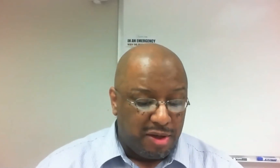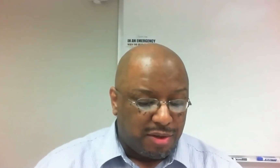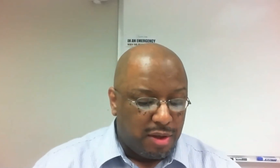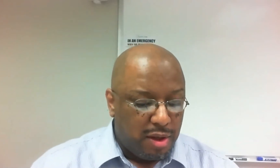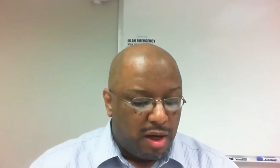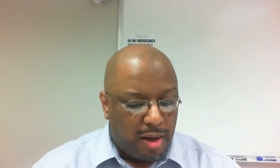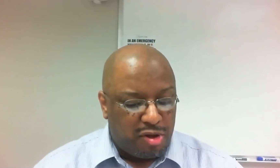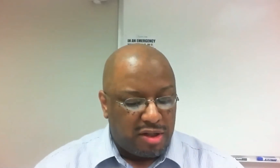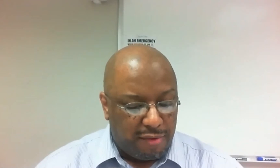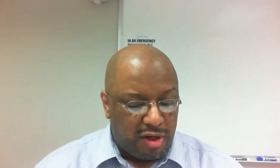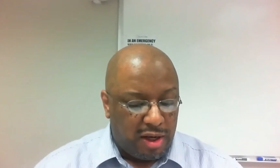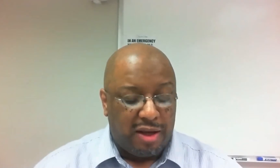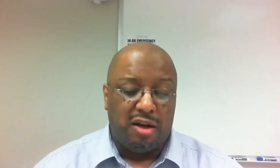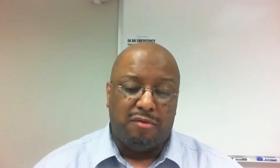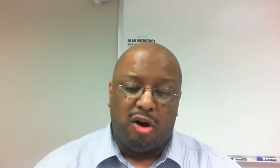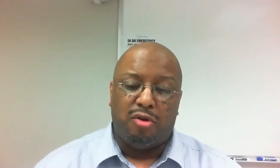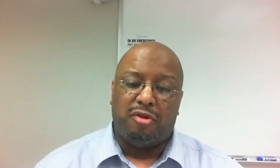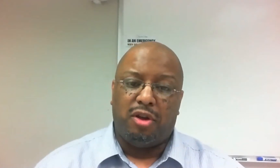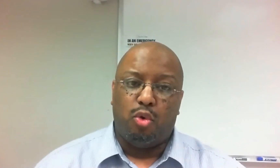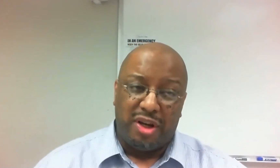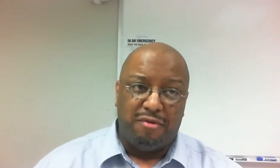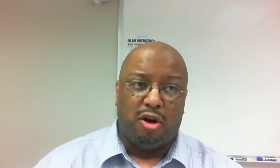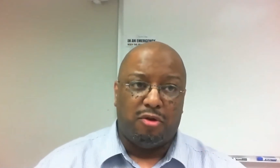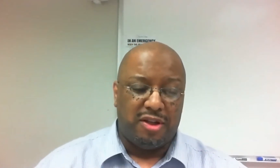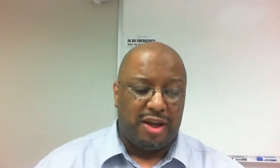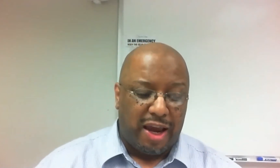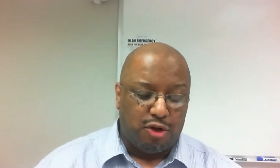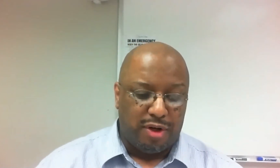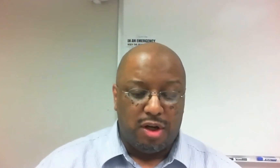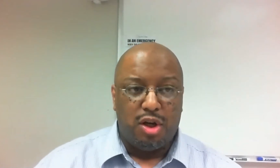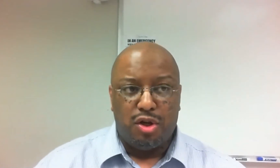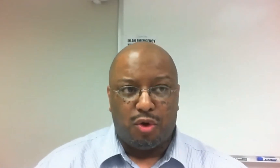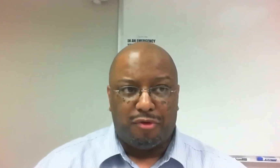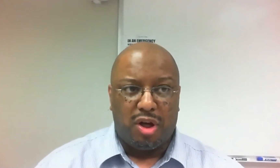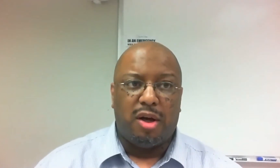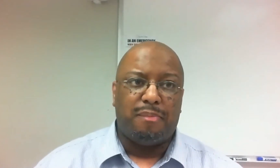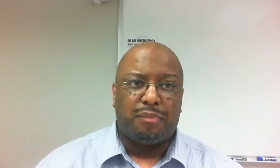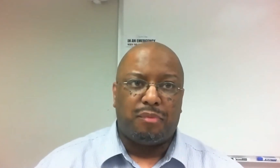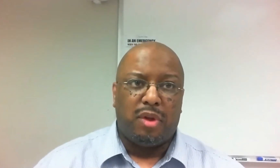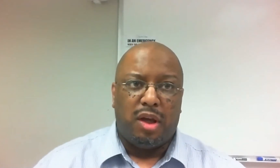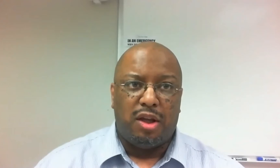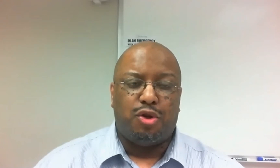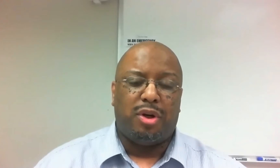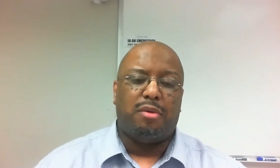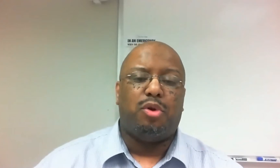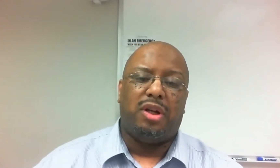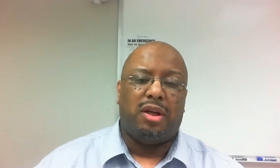inhibits objectivity and can involve or evolve into hatred. So, if you come into a community